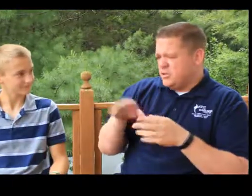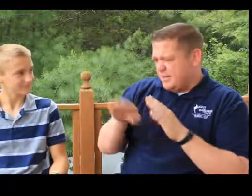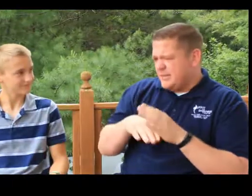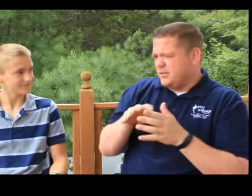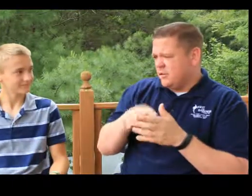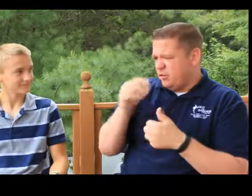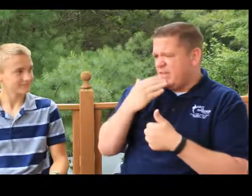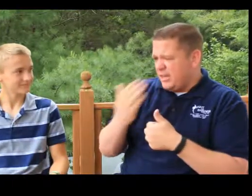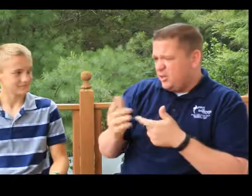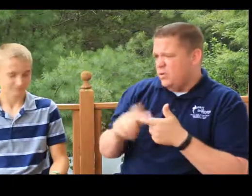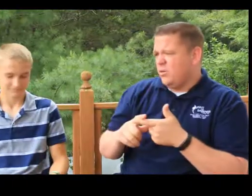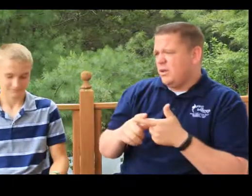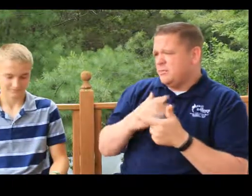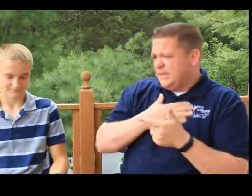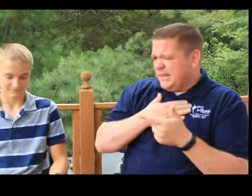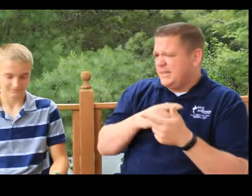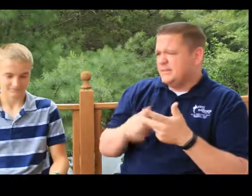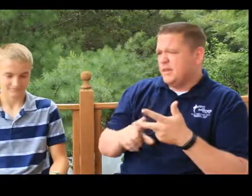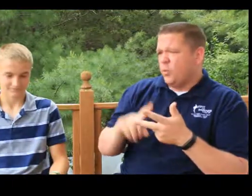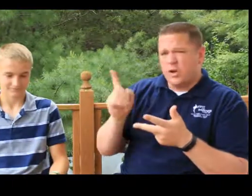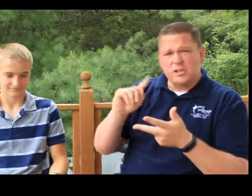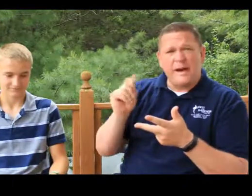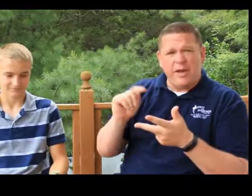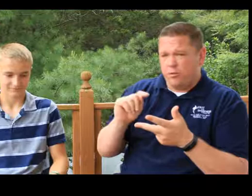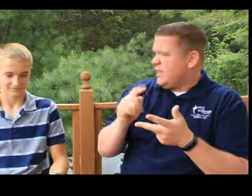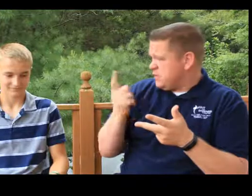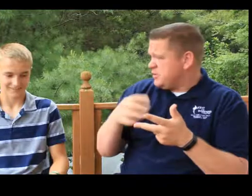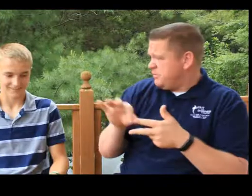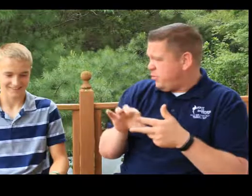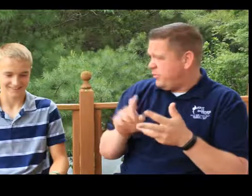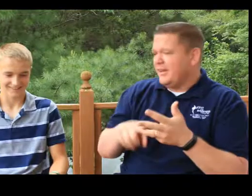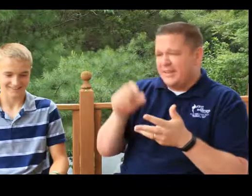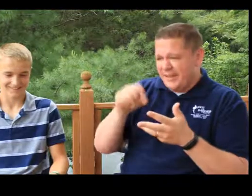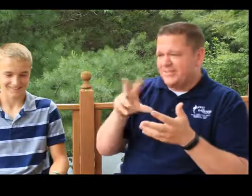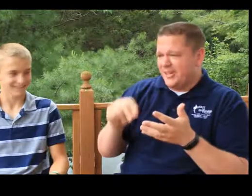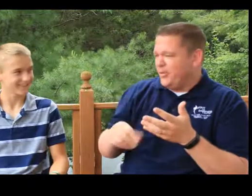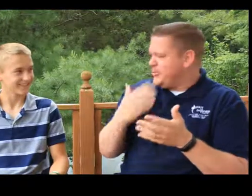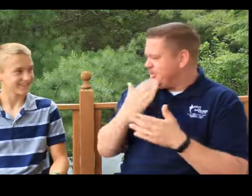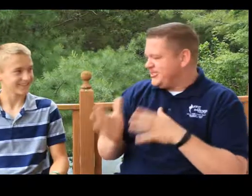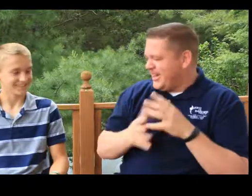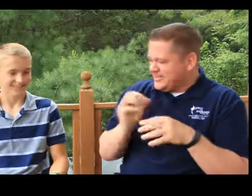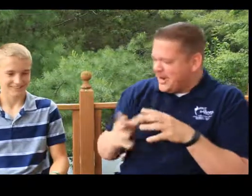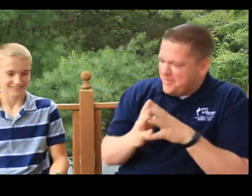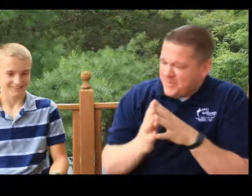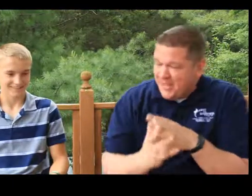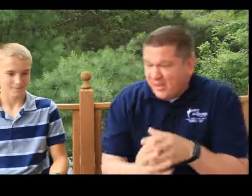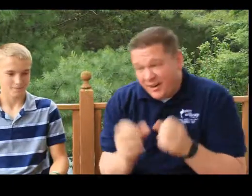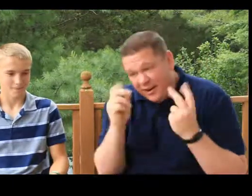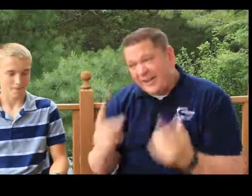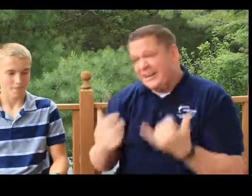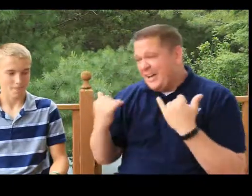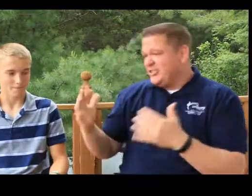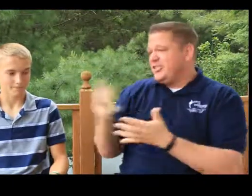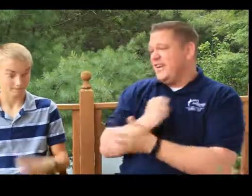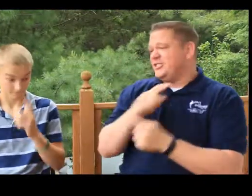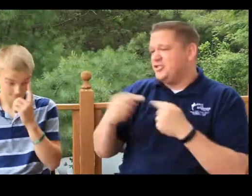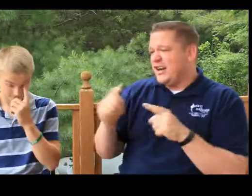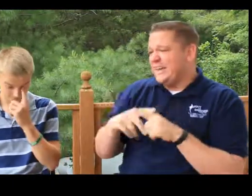there's some basic. Learn thank you, please, where's the bathroom. That's always important. Yes and no. Those are good signs. All right. All right. Now's your chance to try to